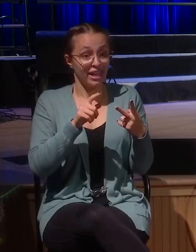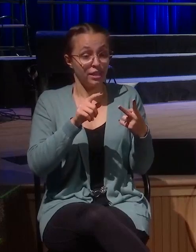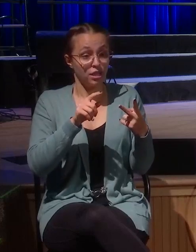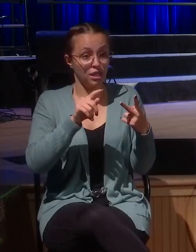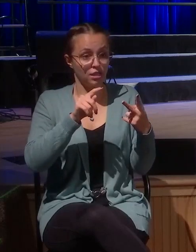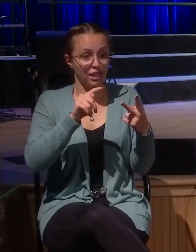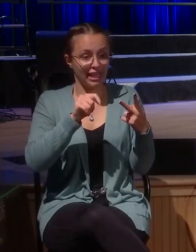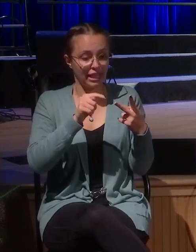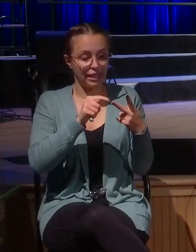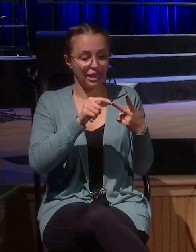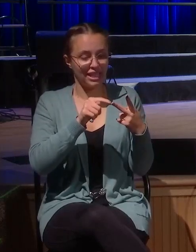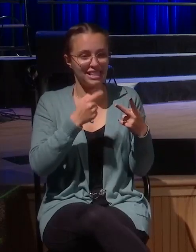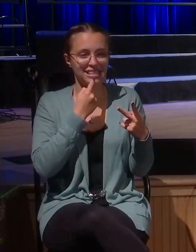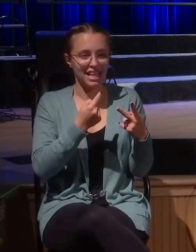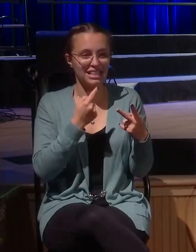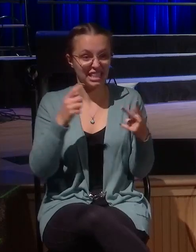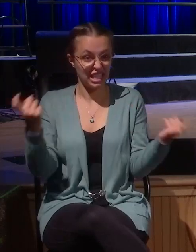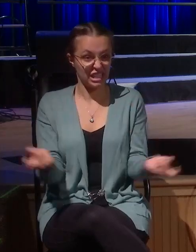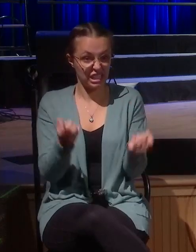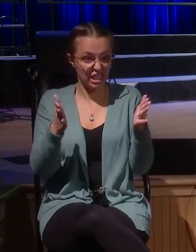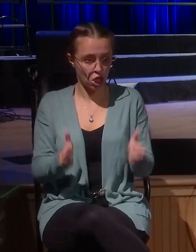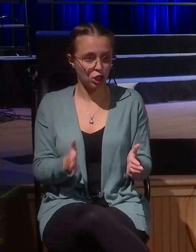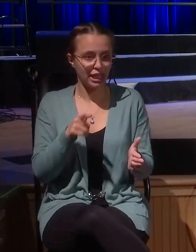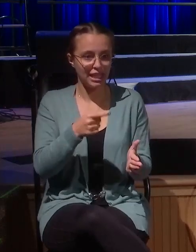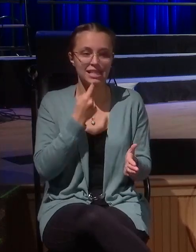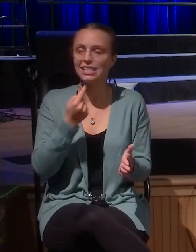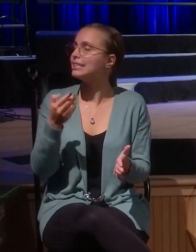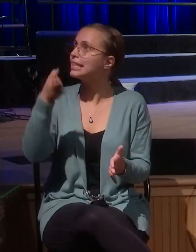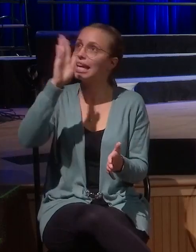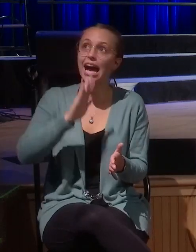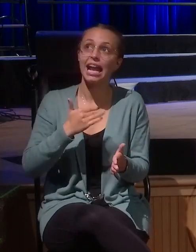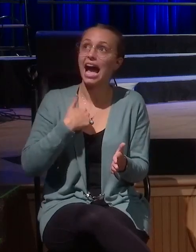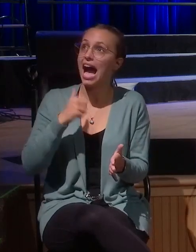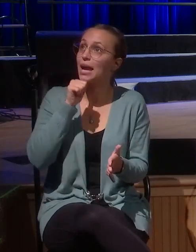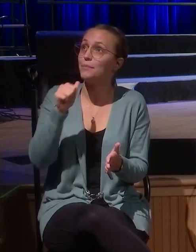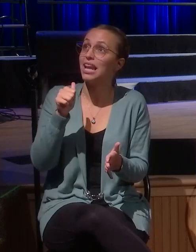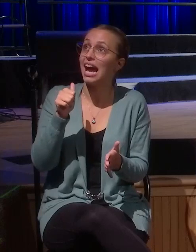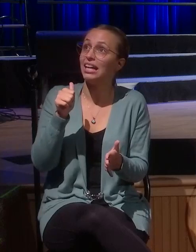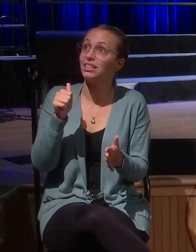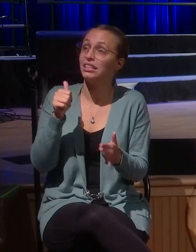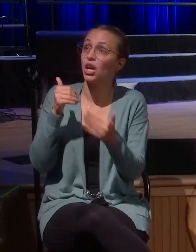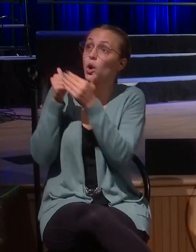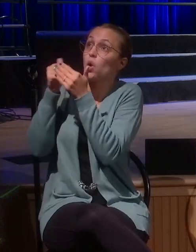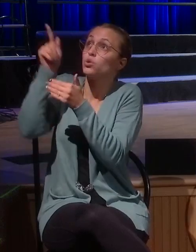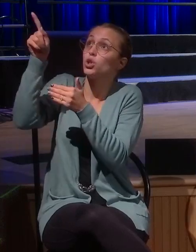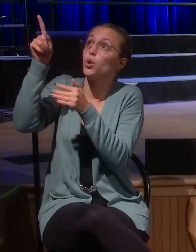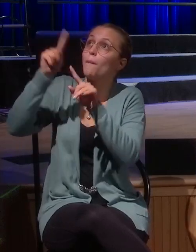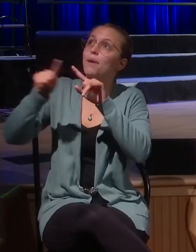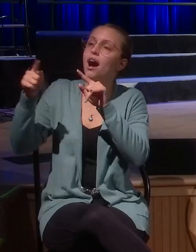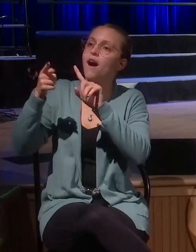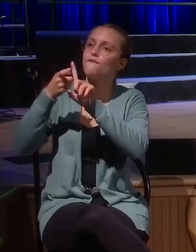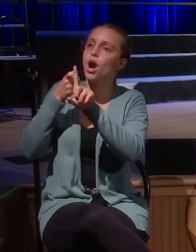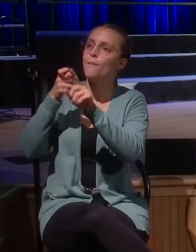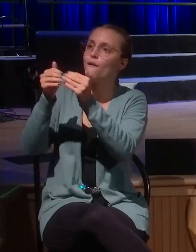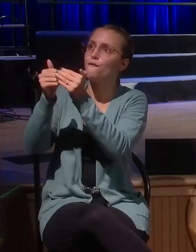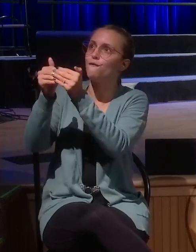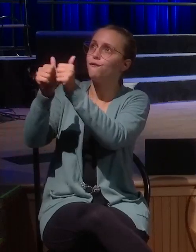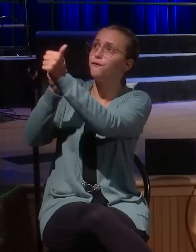And he says, God, I'm not even near you. I want to approach you. But from far away, Lord, have mercy on me. I'm a sinner. And Jesus